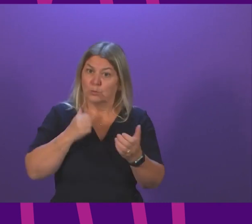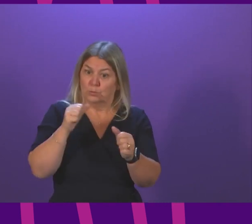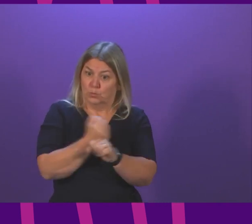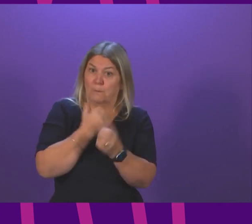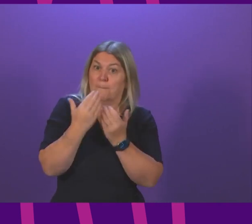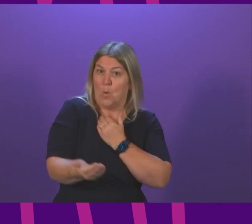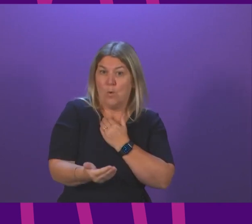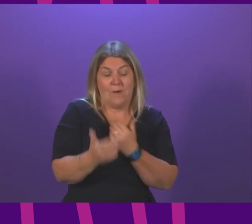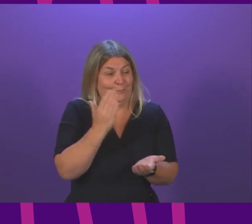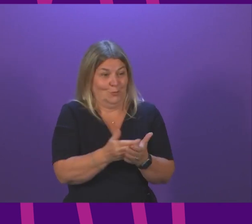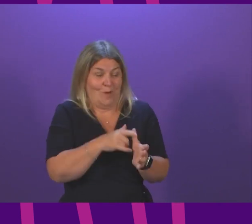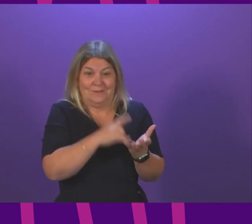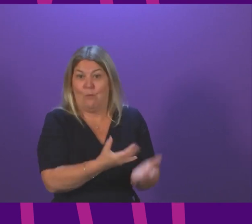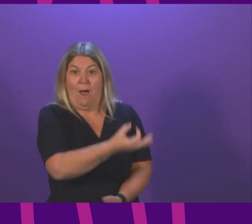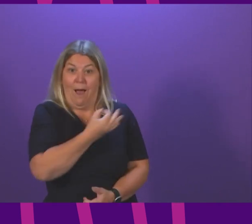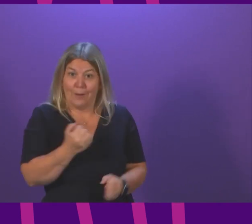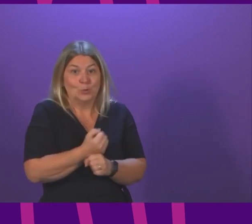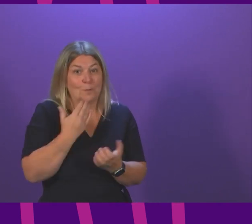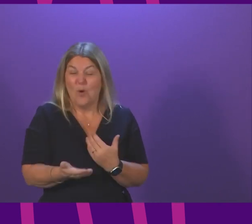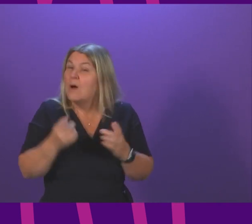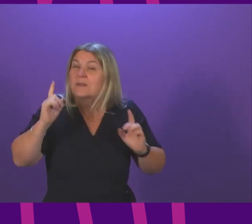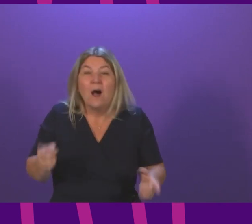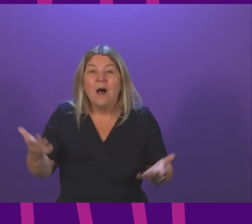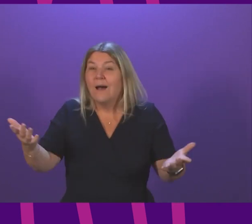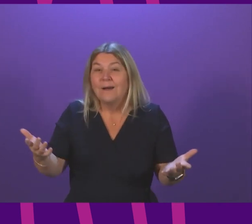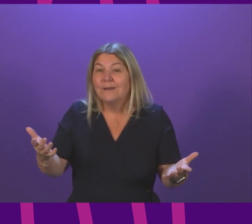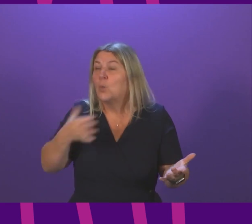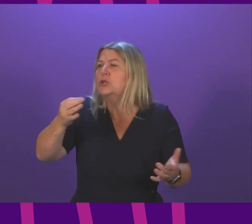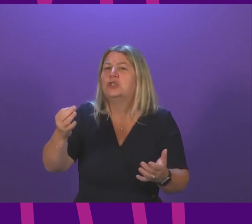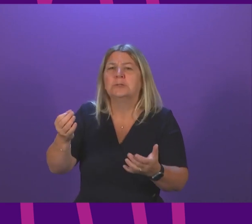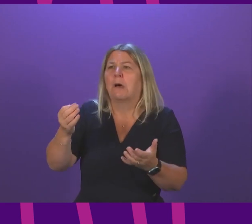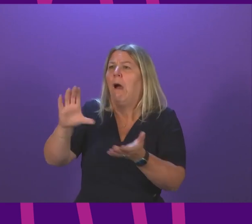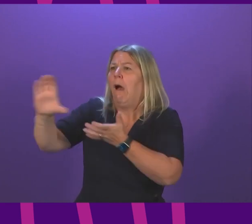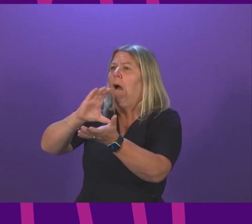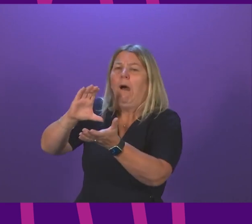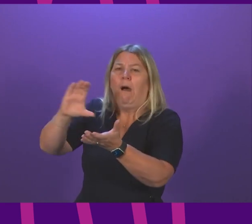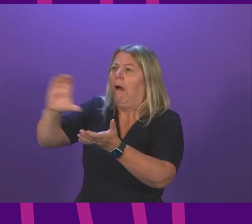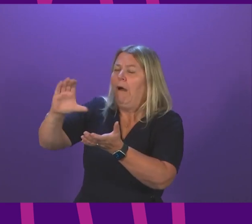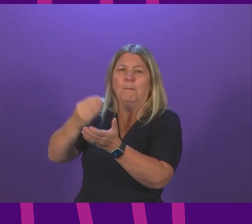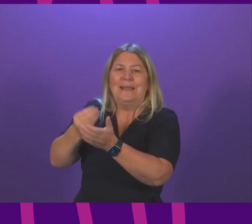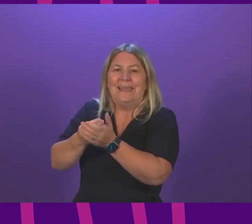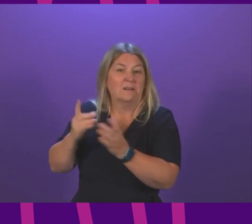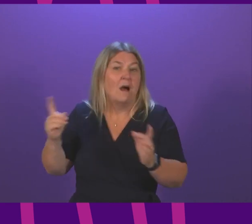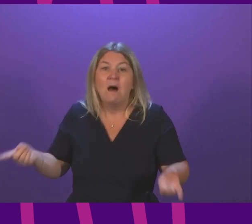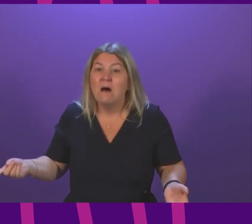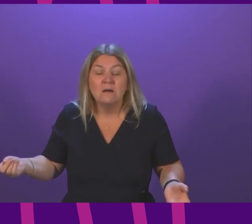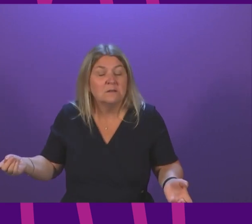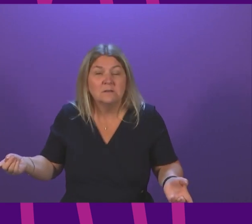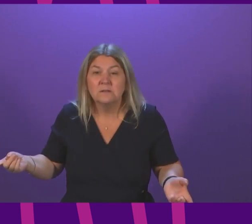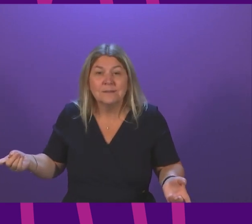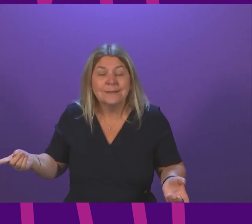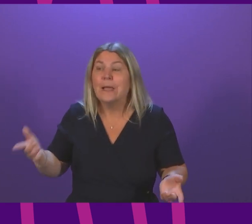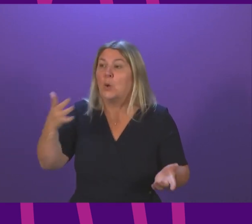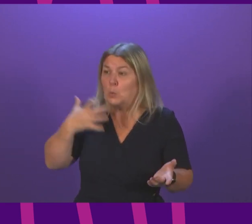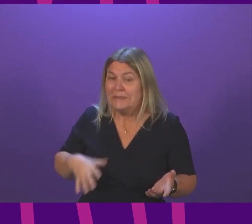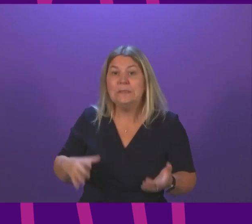is going to ask me to do we can't just wish the ends. We have to give this Parliament the means to do it. We have to give this